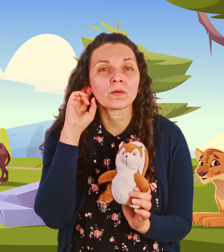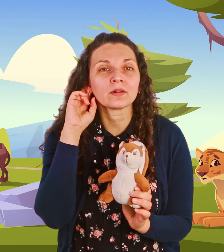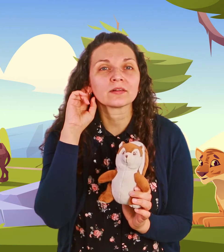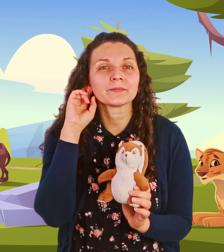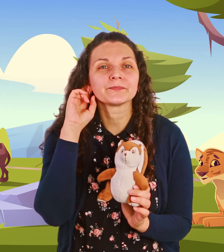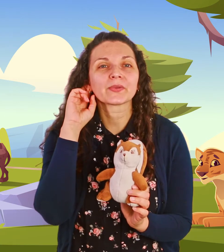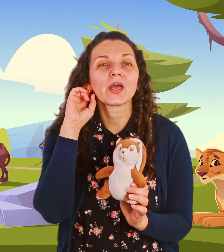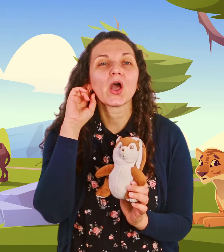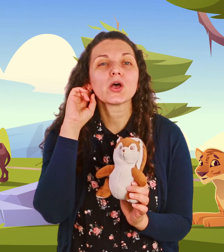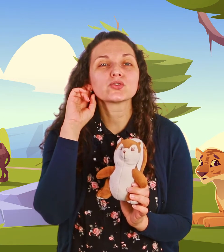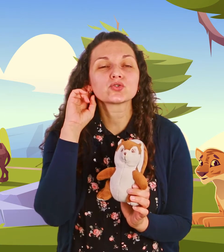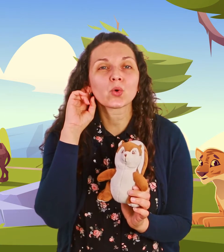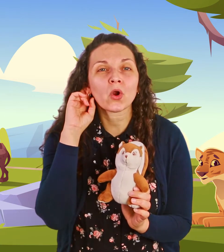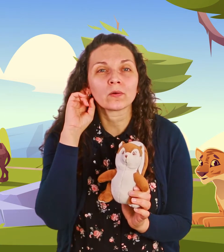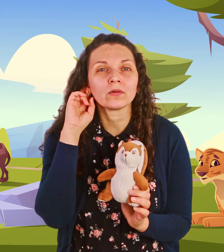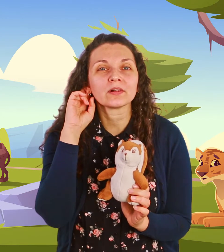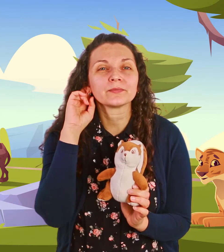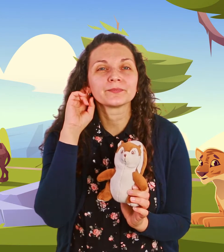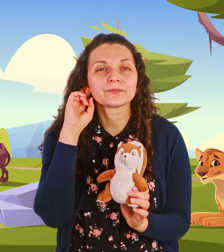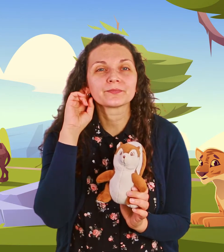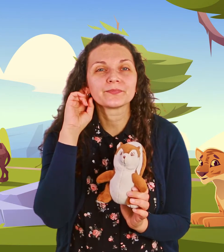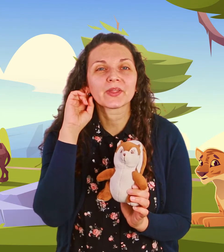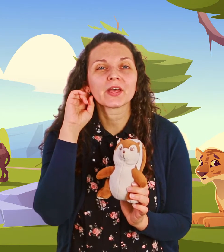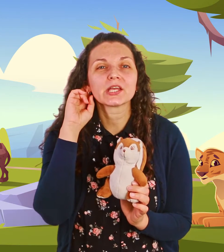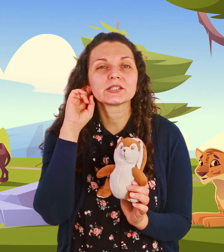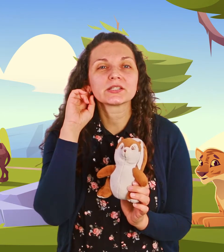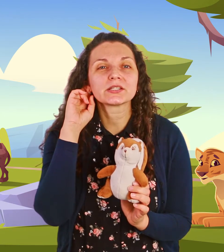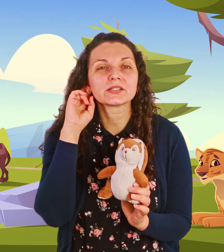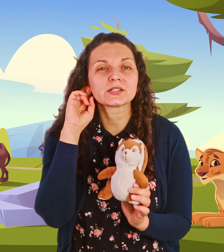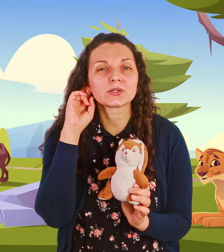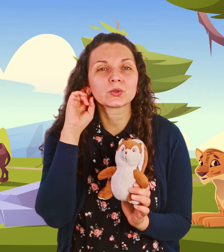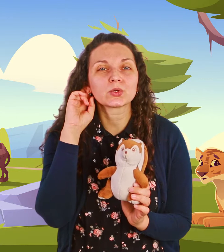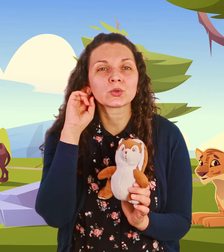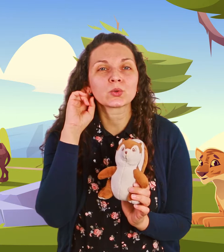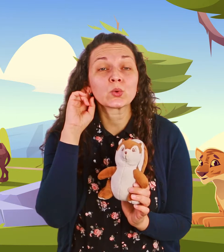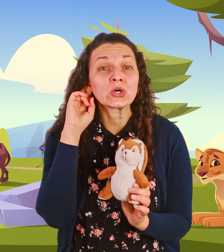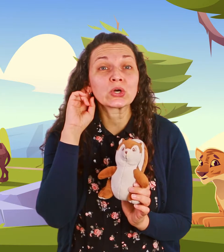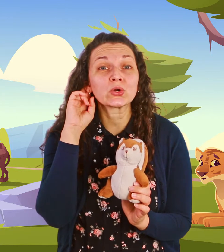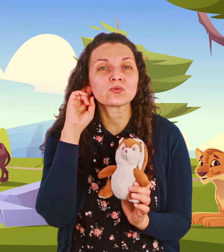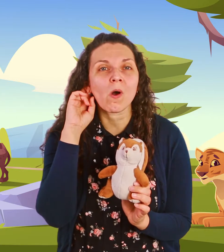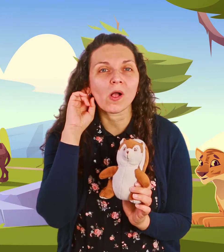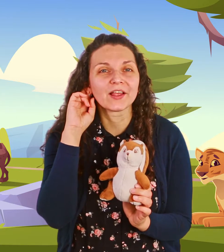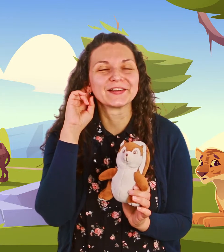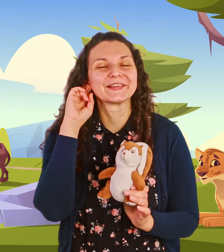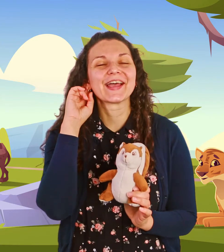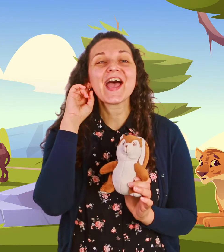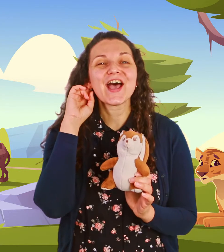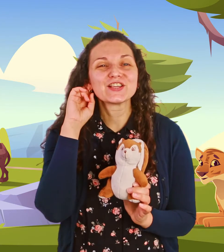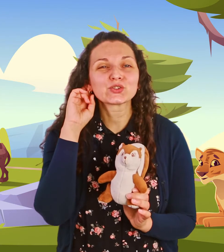squirrel squirrel squirrel